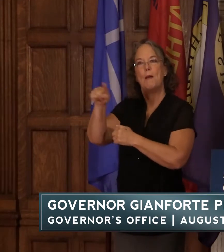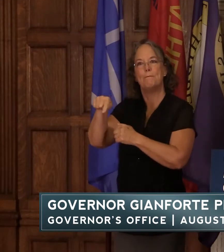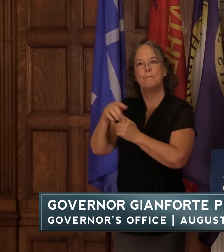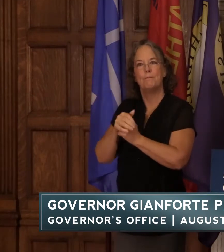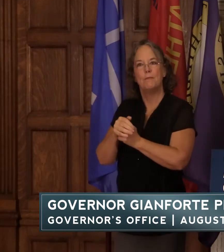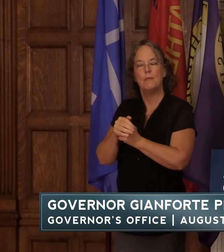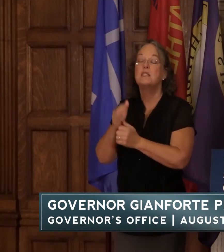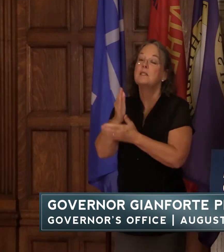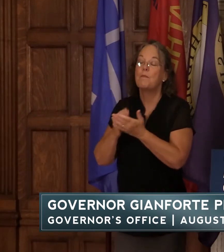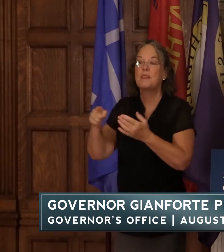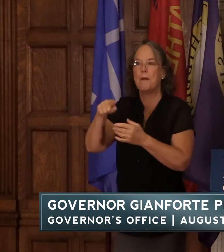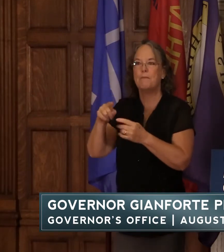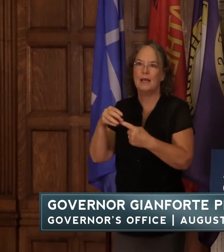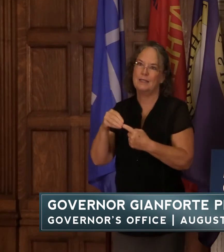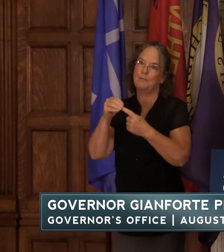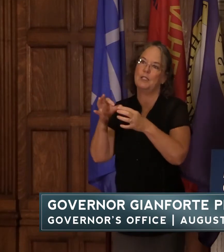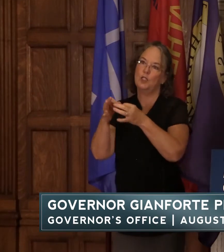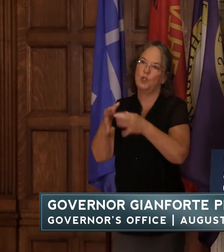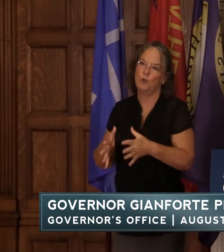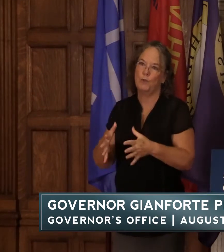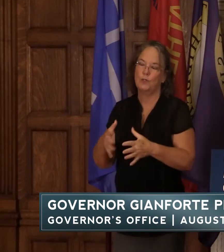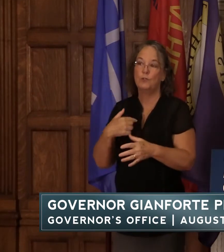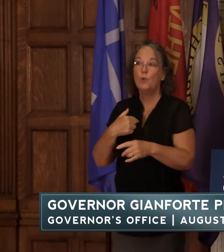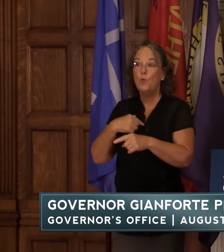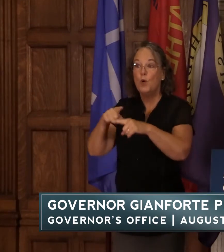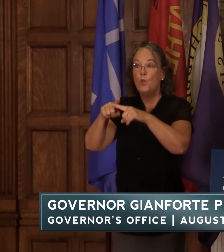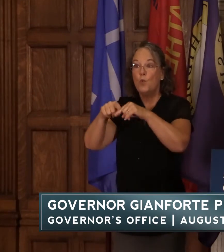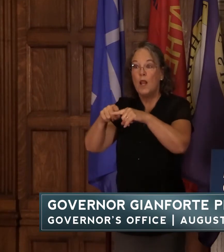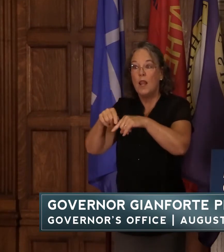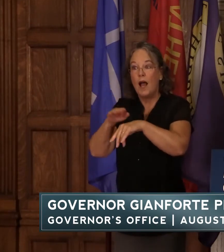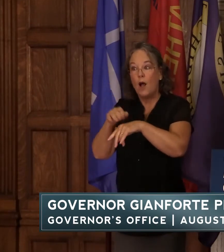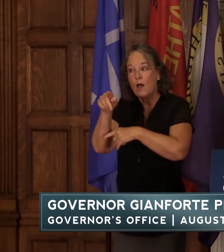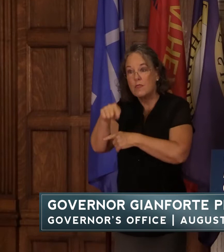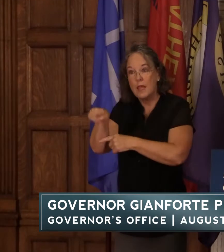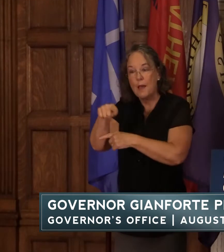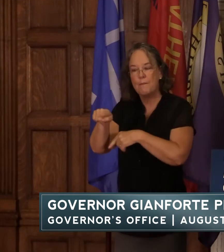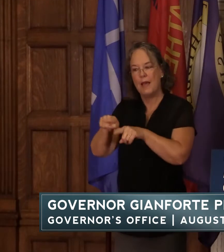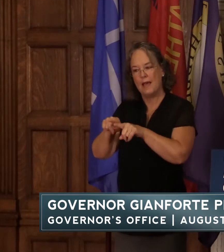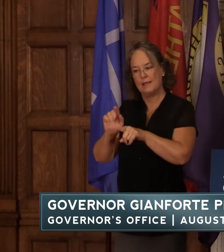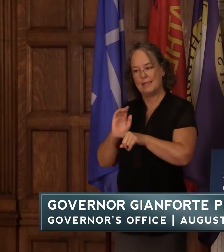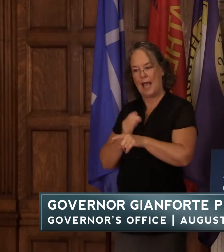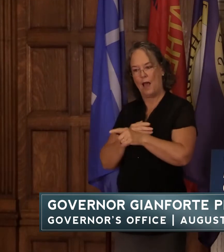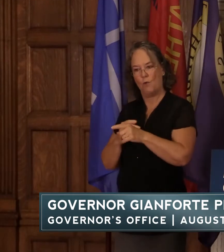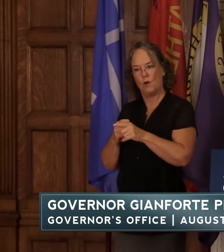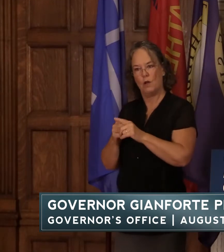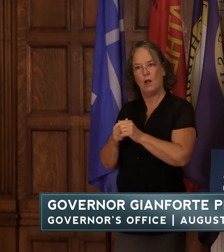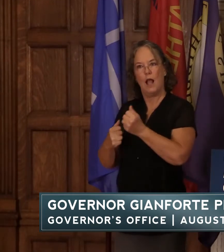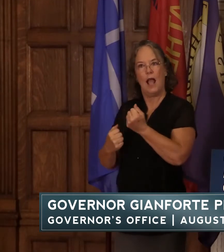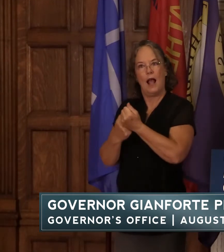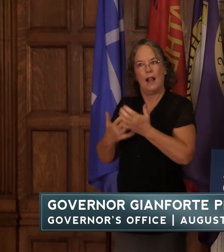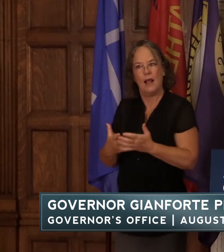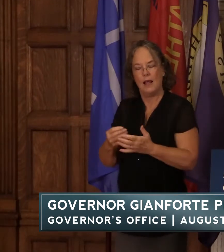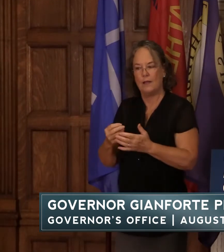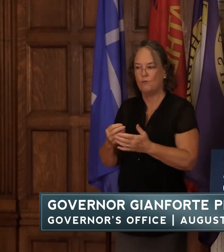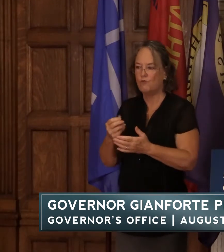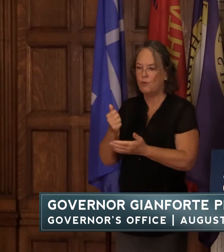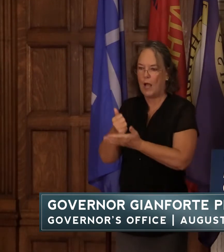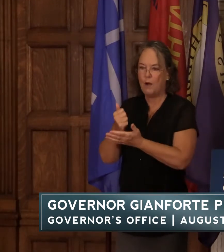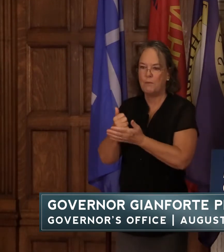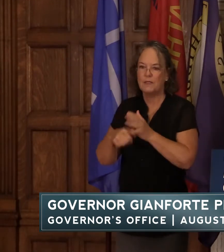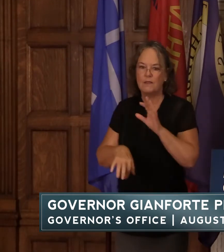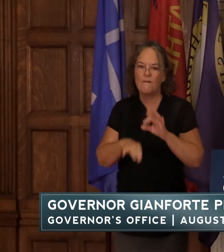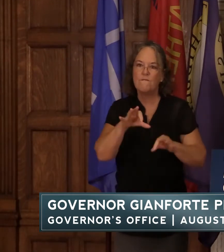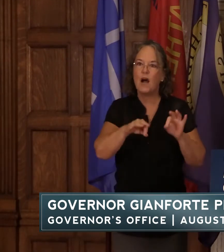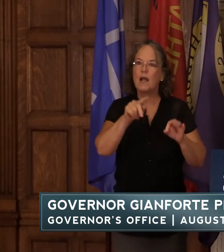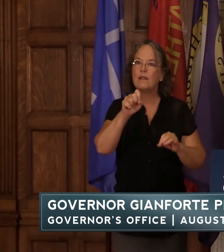we've come to rely on them as our allies in our effort to root out the terrorist safe havens and